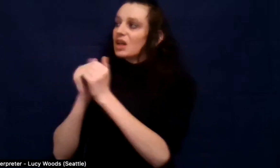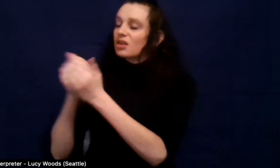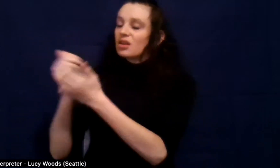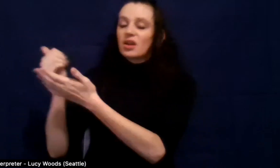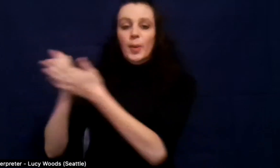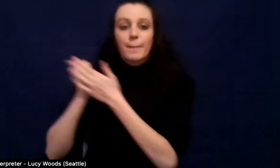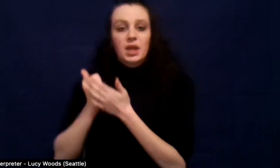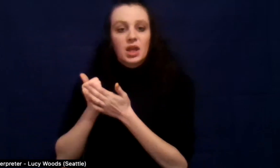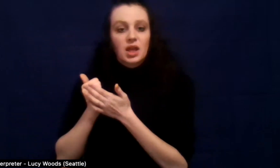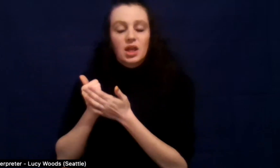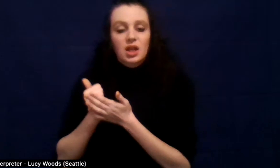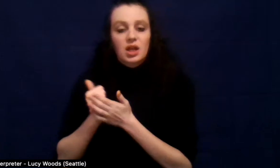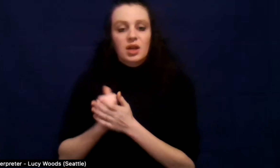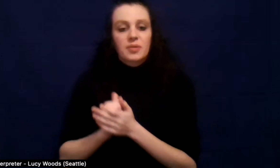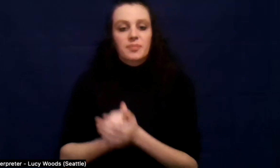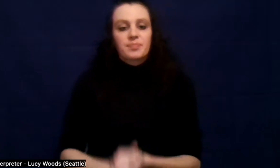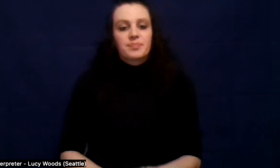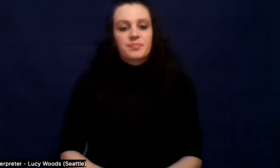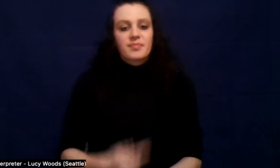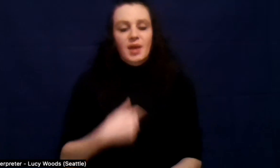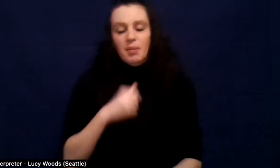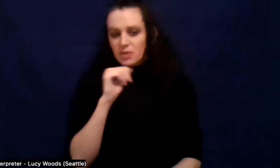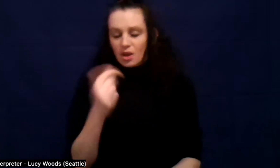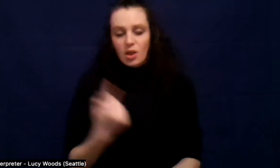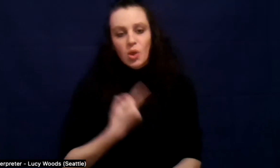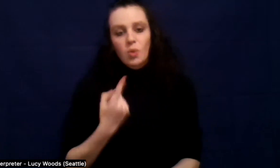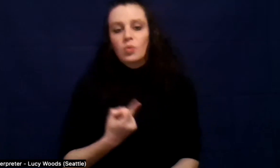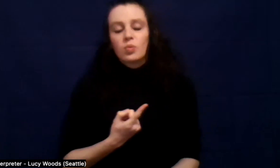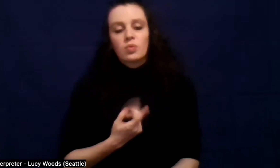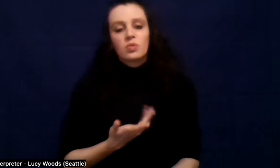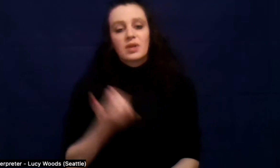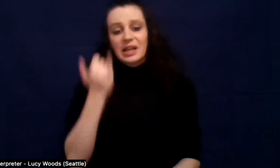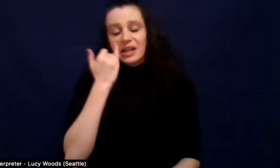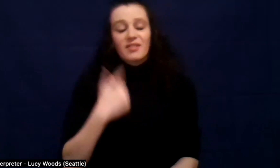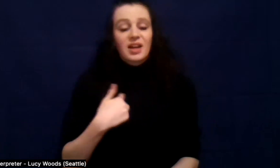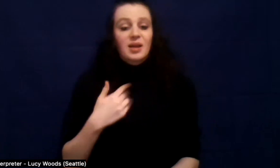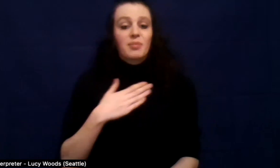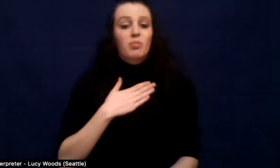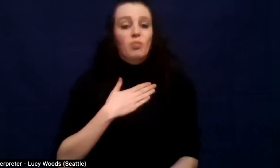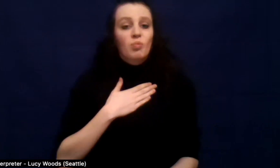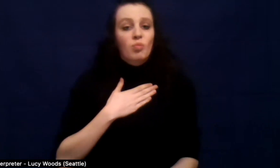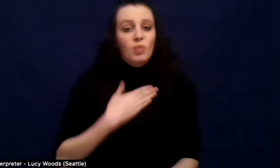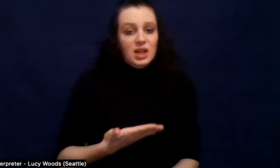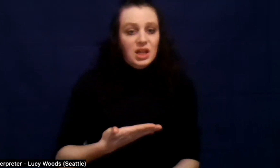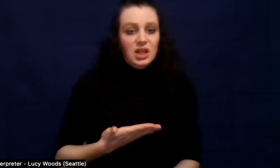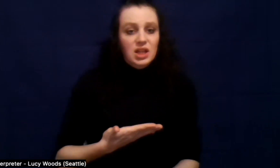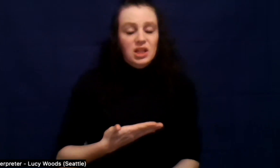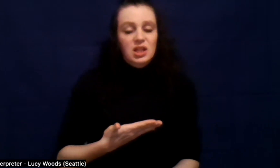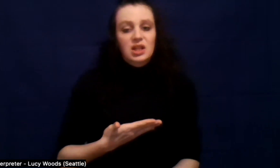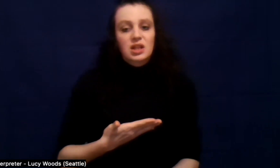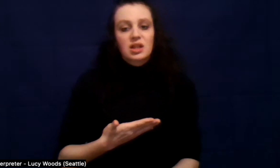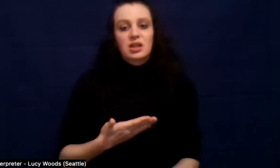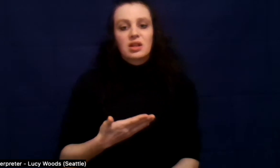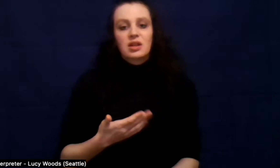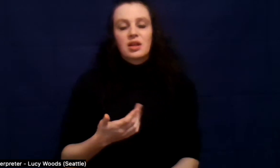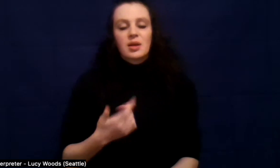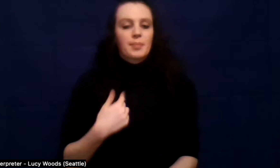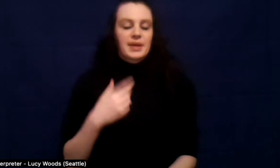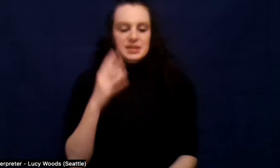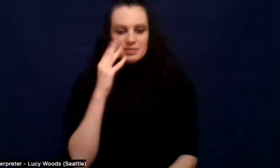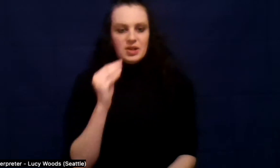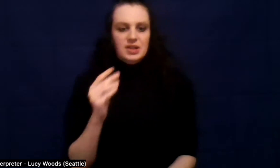Um, as long as I'm willing, I get to experience the gifts of AA